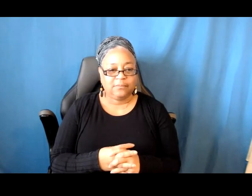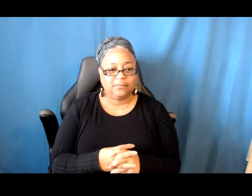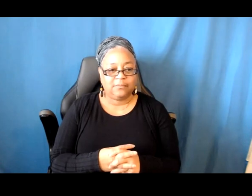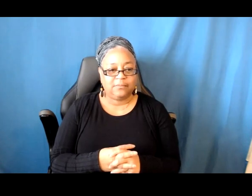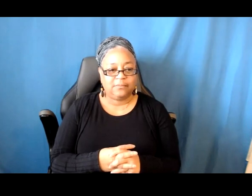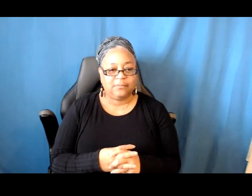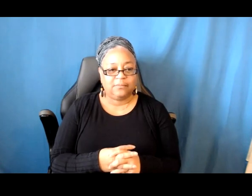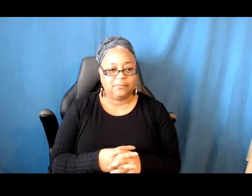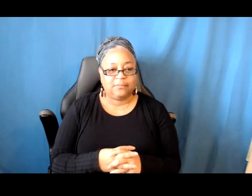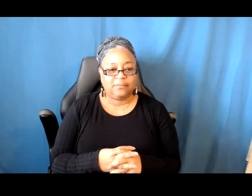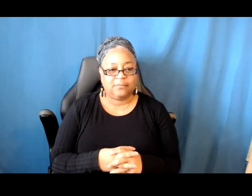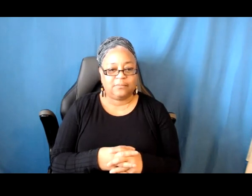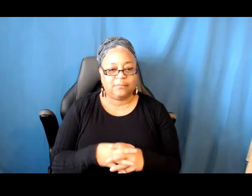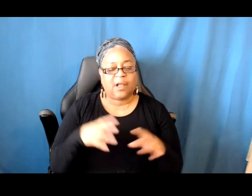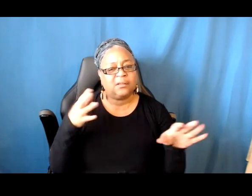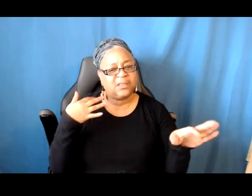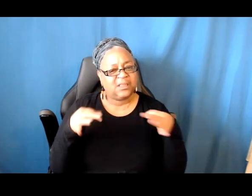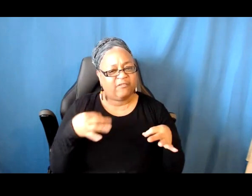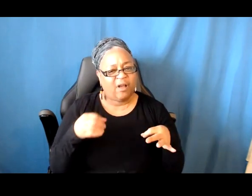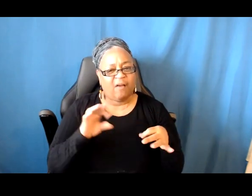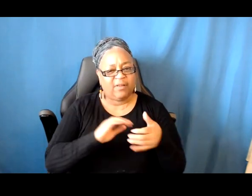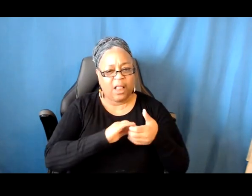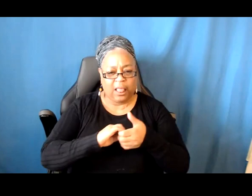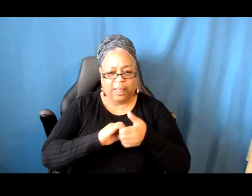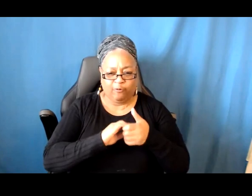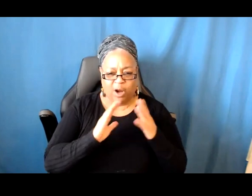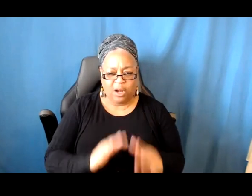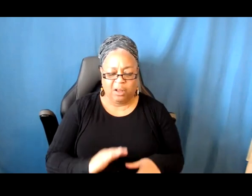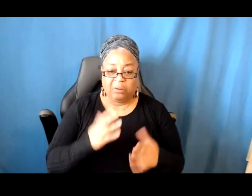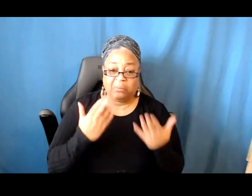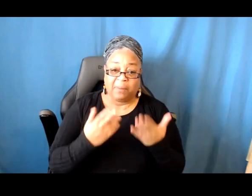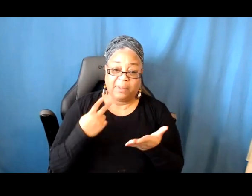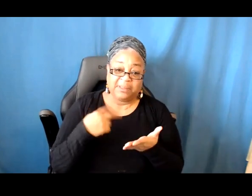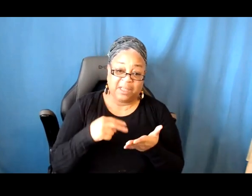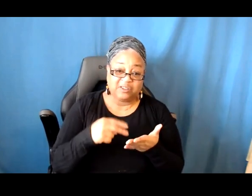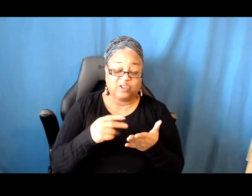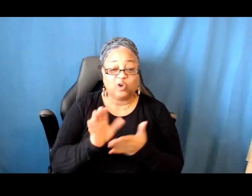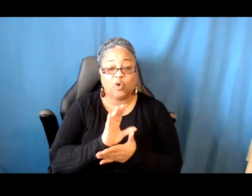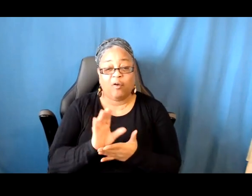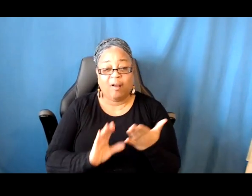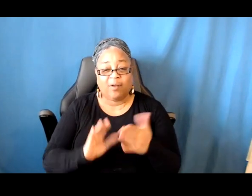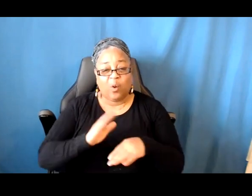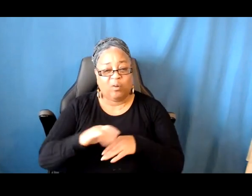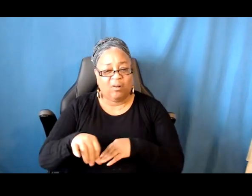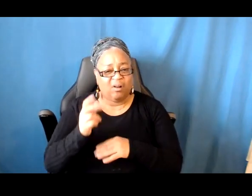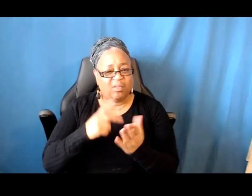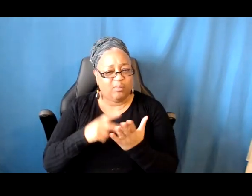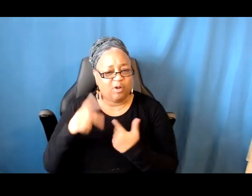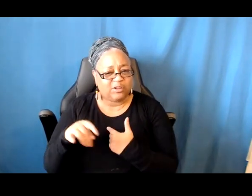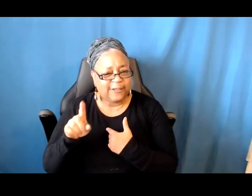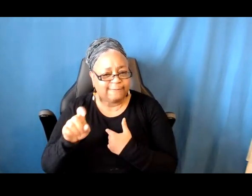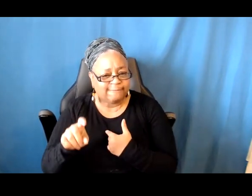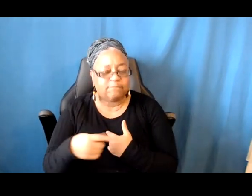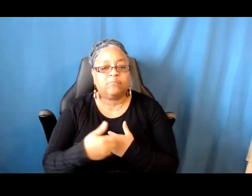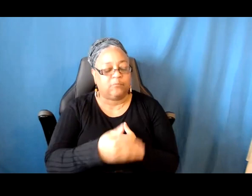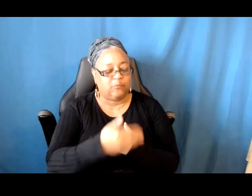So what is the definition of a collaborator? Can I be a possible dancer, choreographer on another project? This is a good question. I know